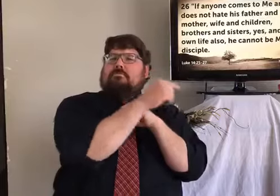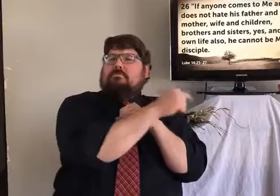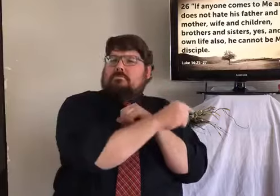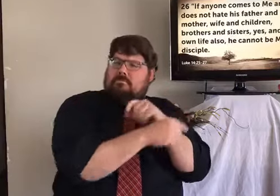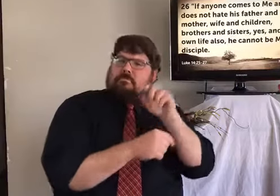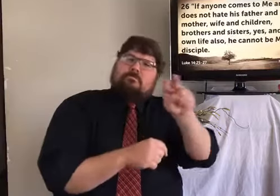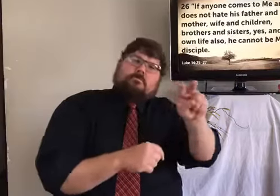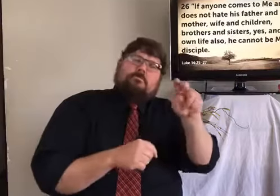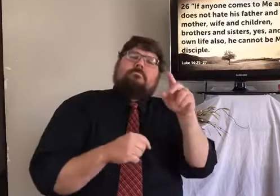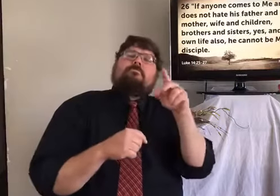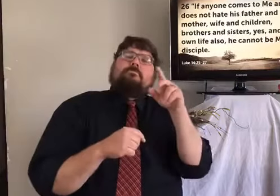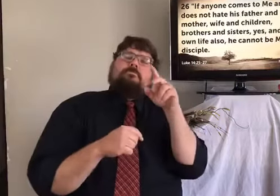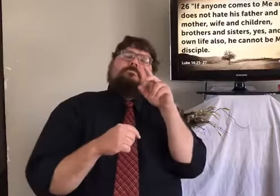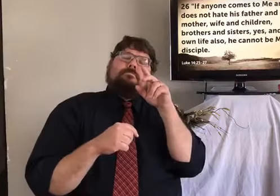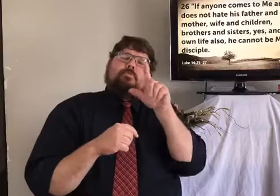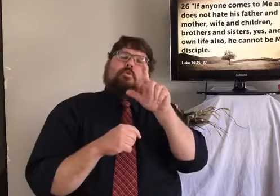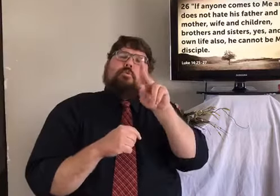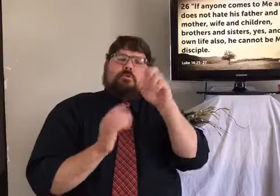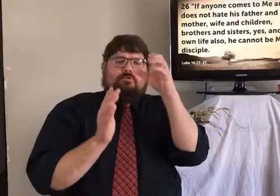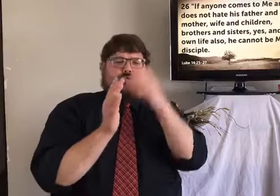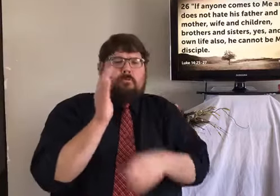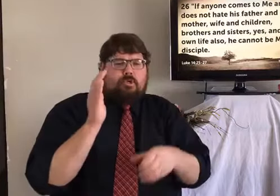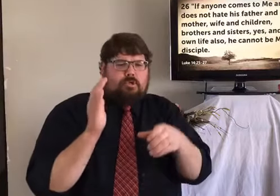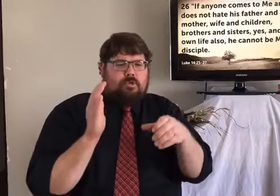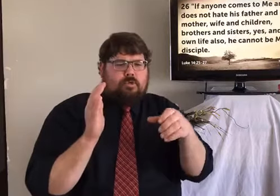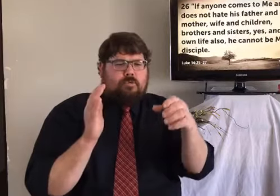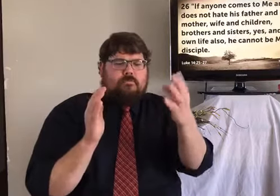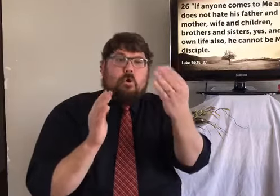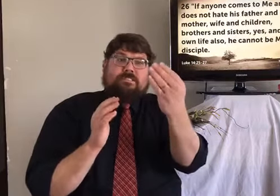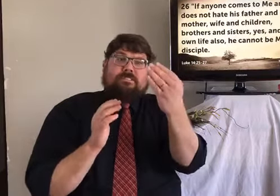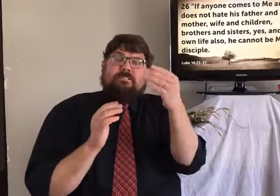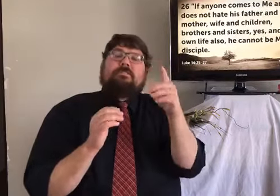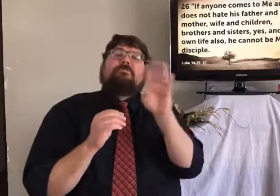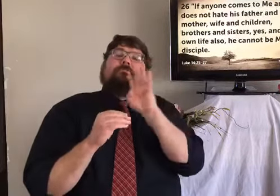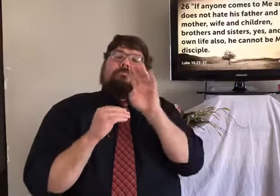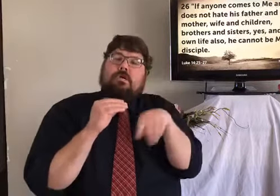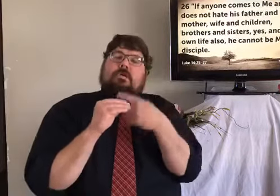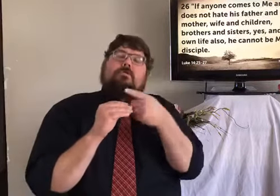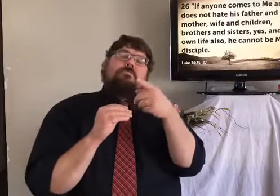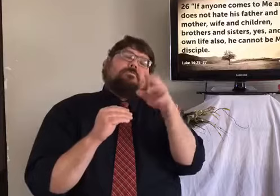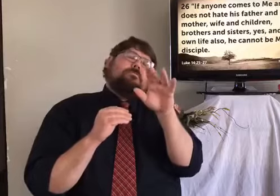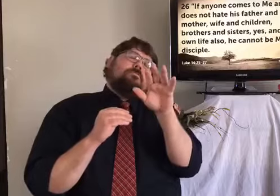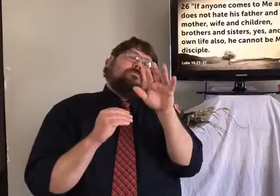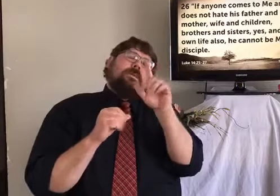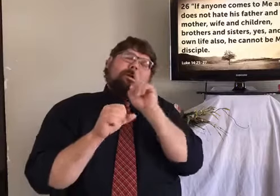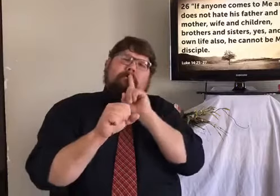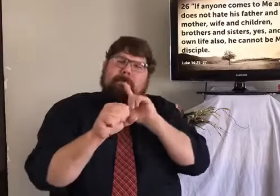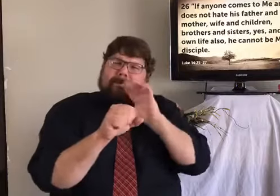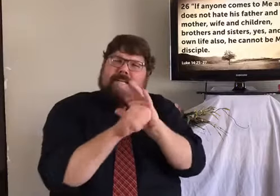It was two weeks ago that we talked about this, Luke chapter 14,